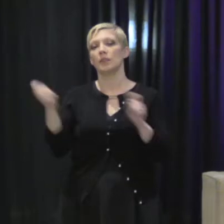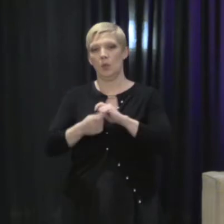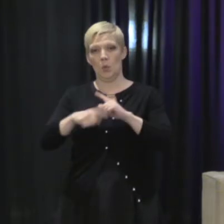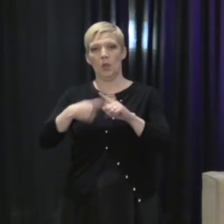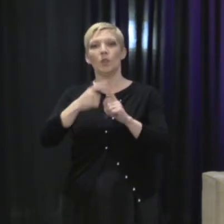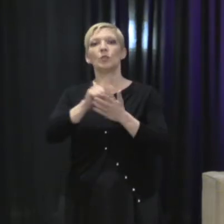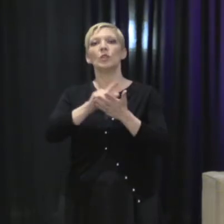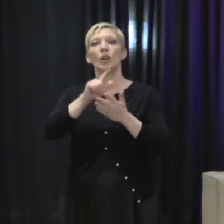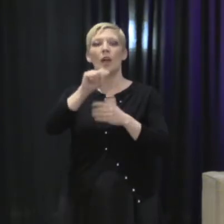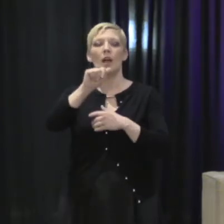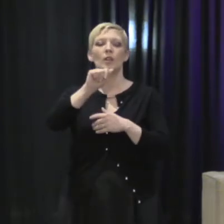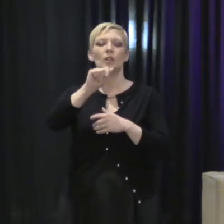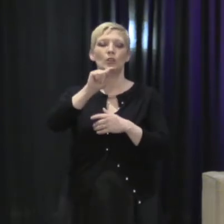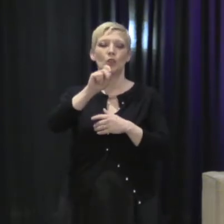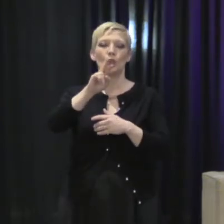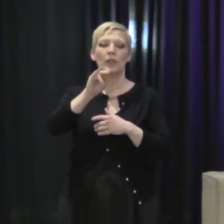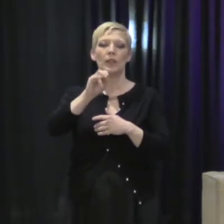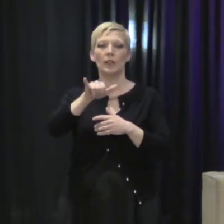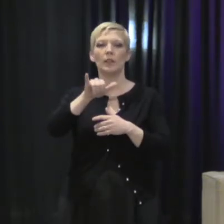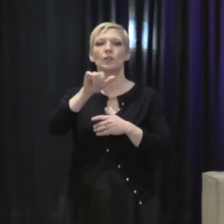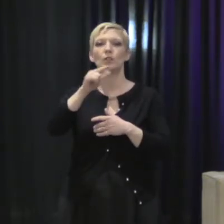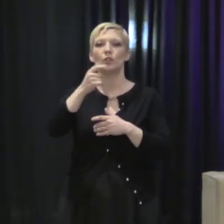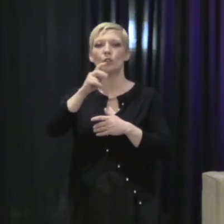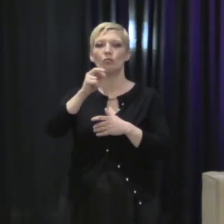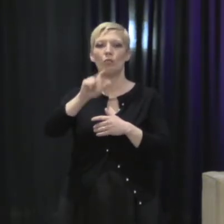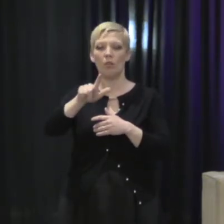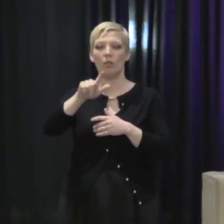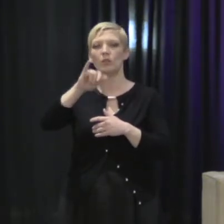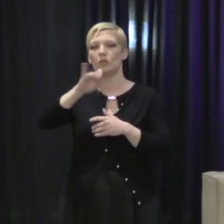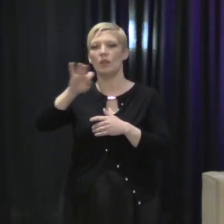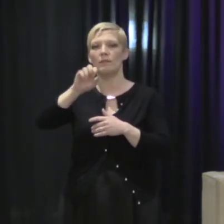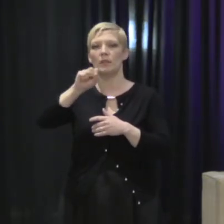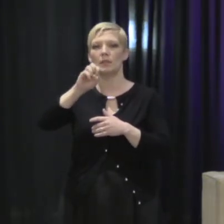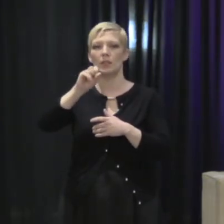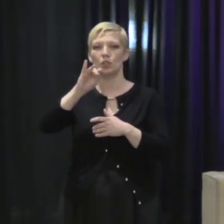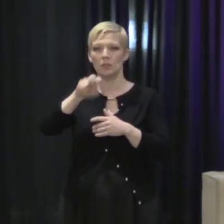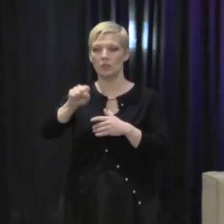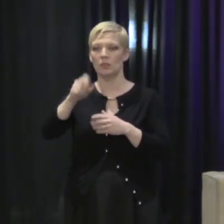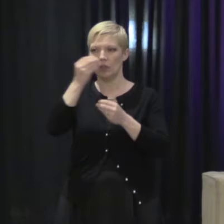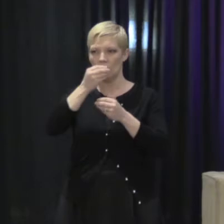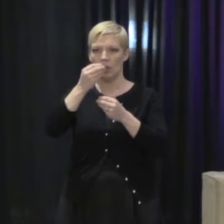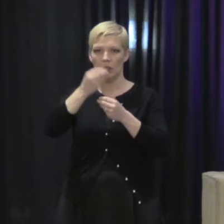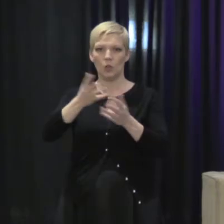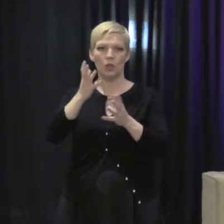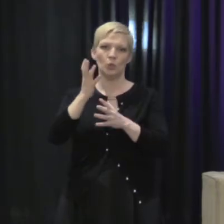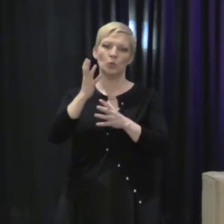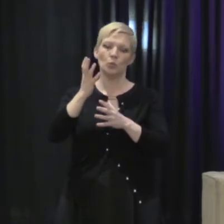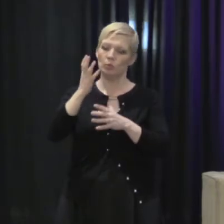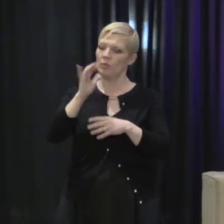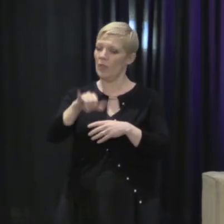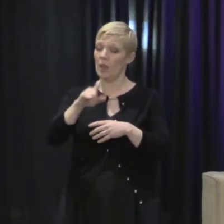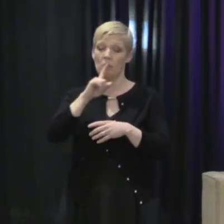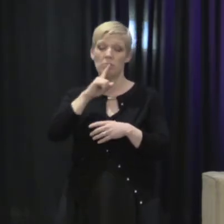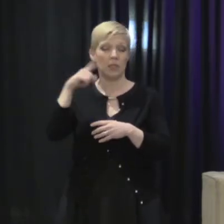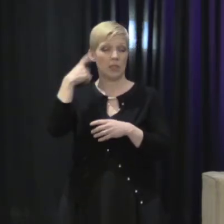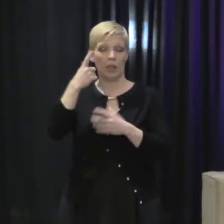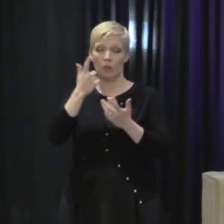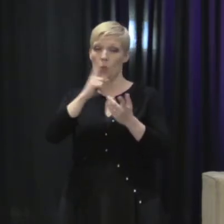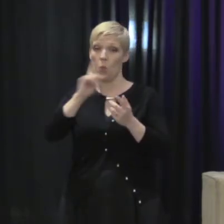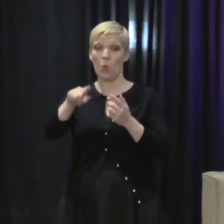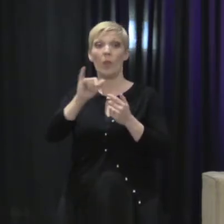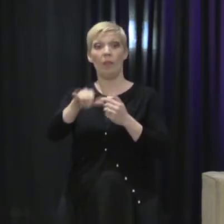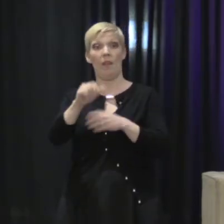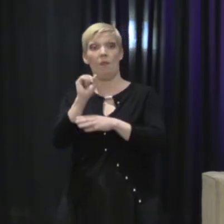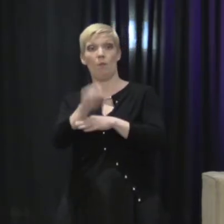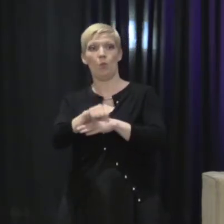Attorney General Jeff Sessions issued an insane order that basically overruled that entire precedent. And so now